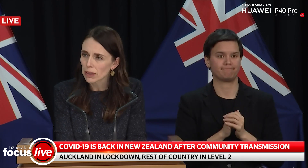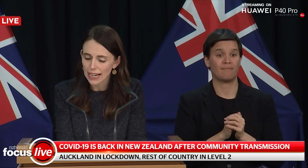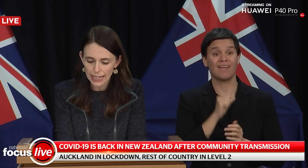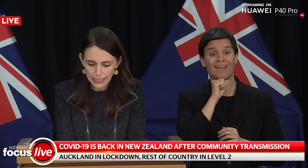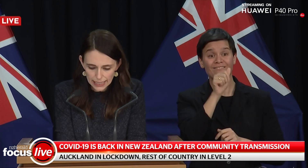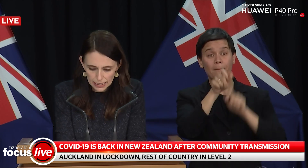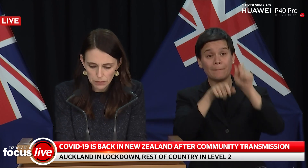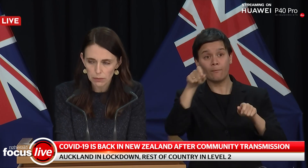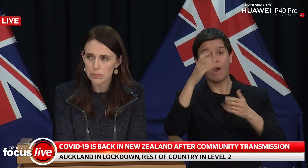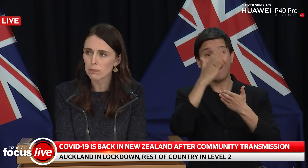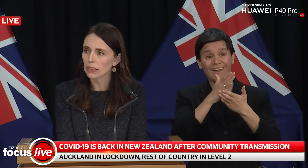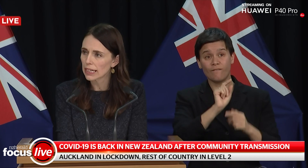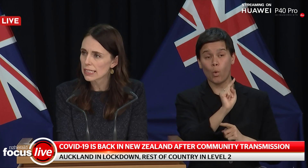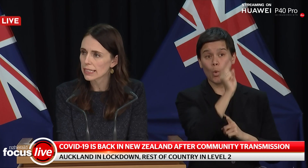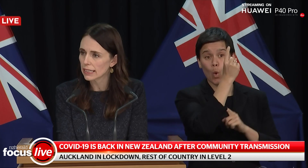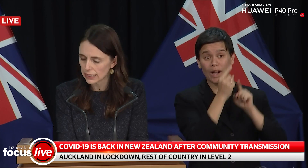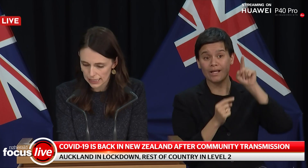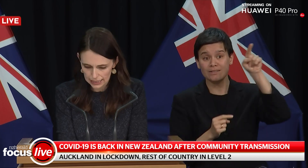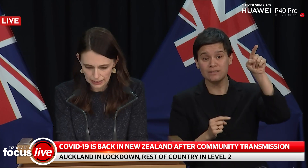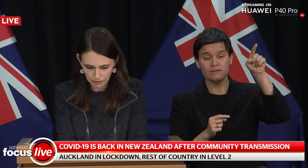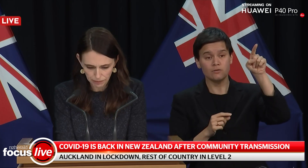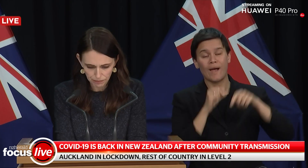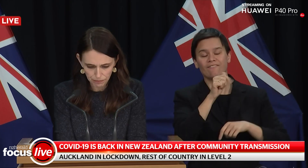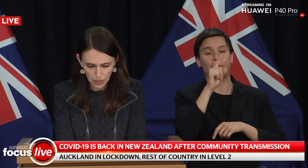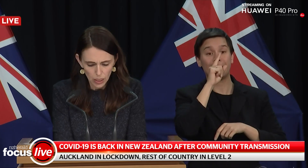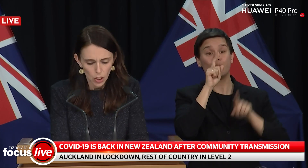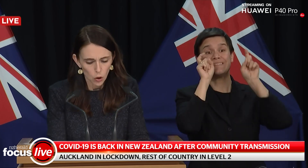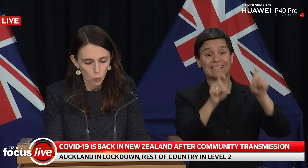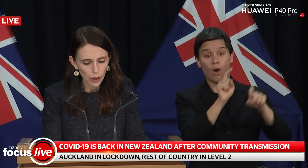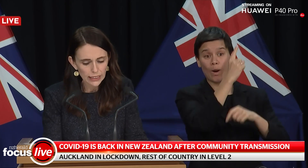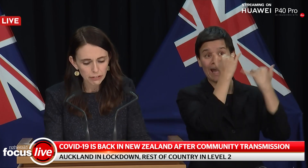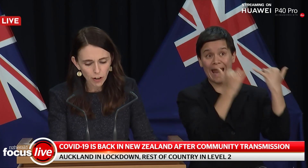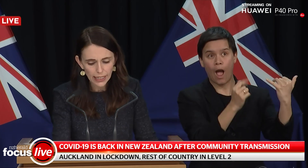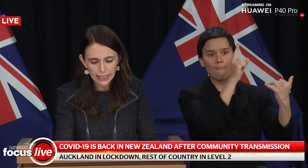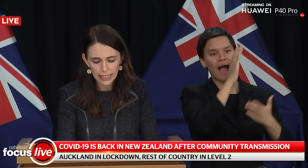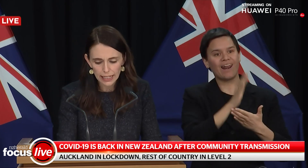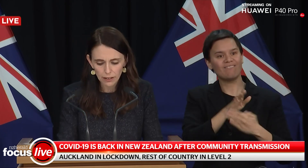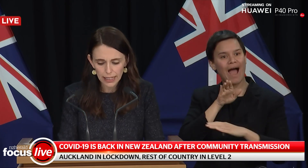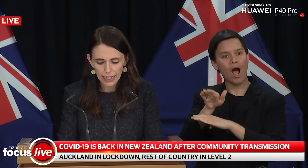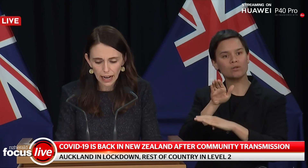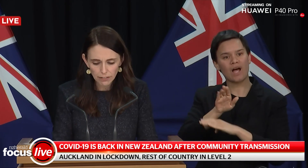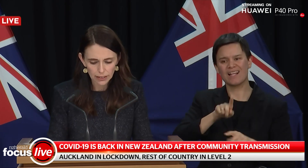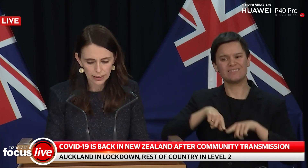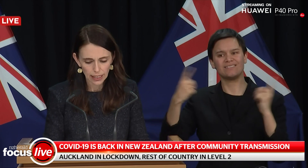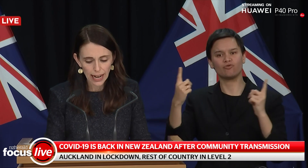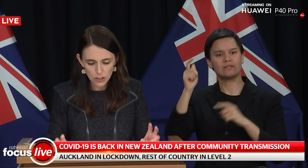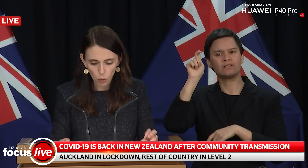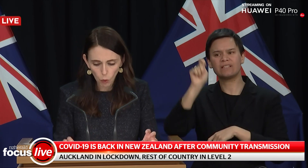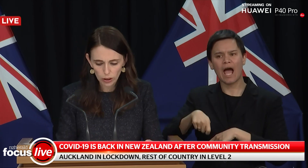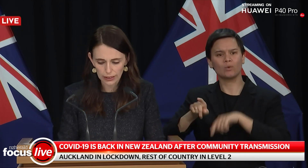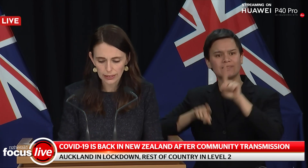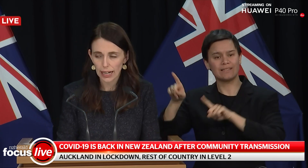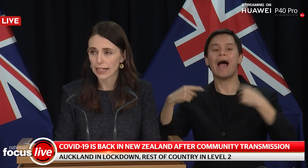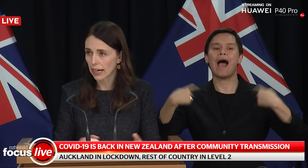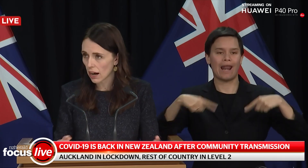to display any symptoms, please get tested. We are defining the area covered as